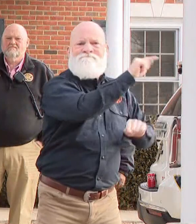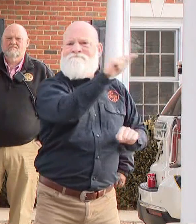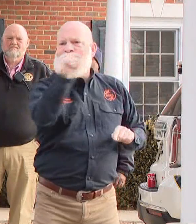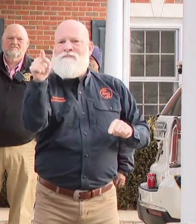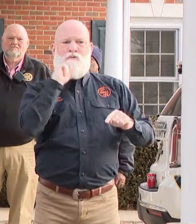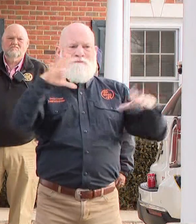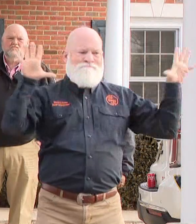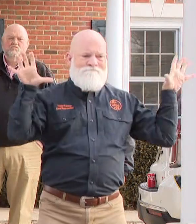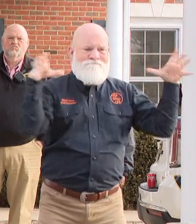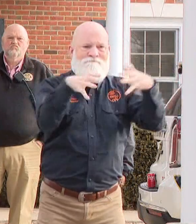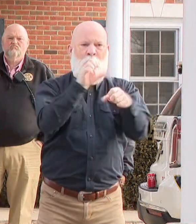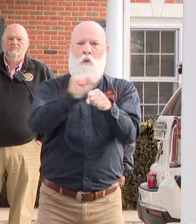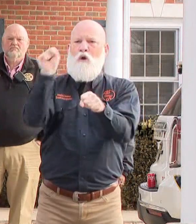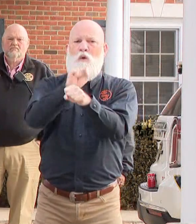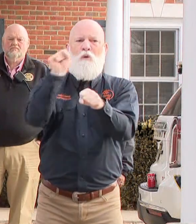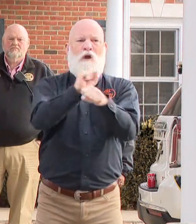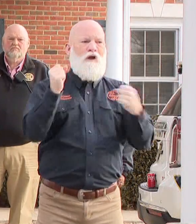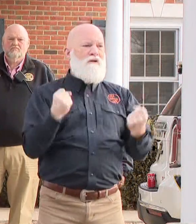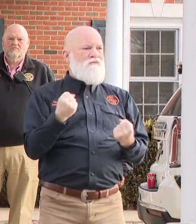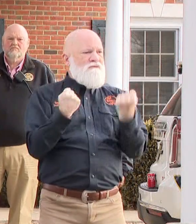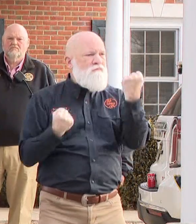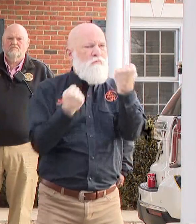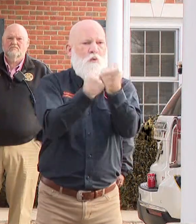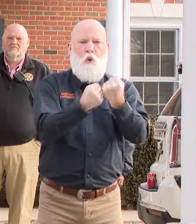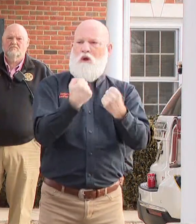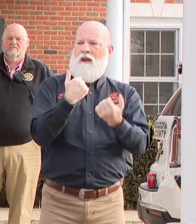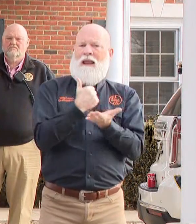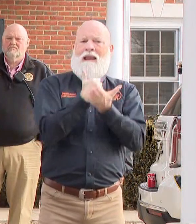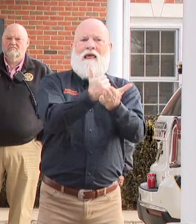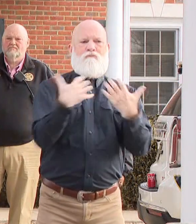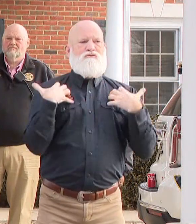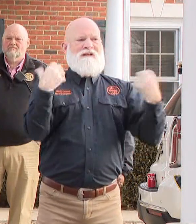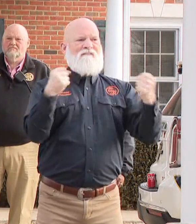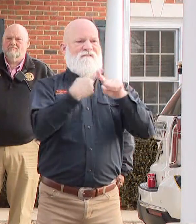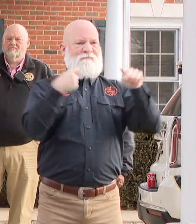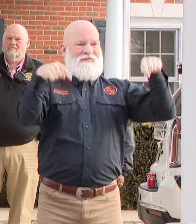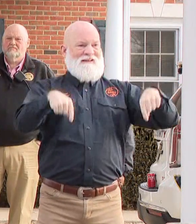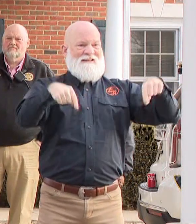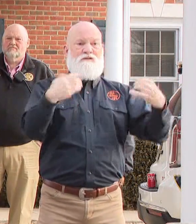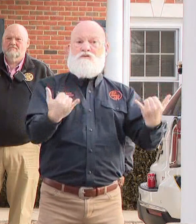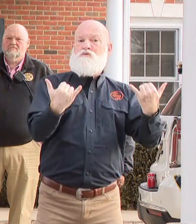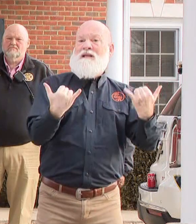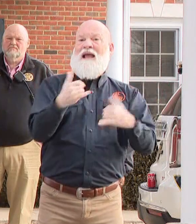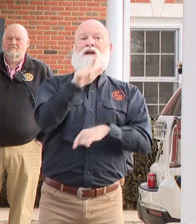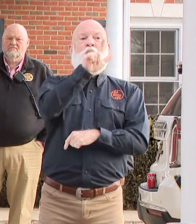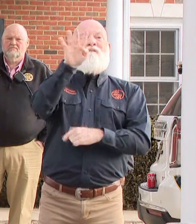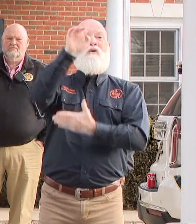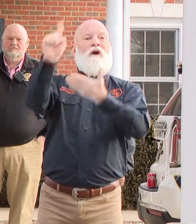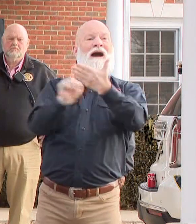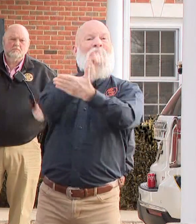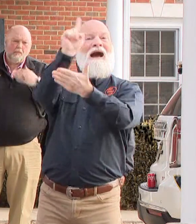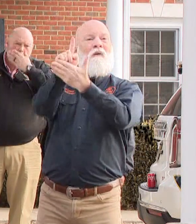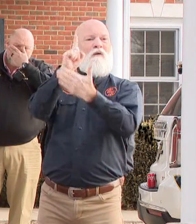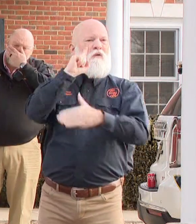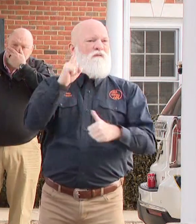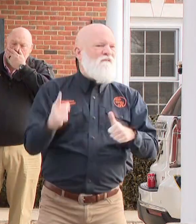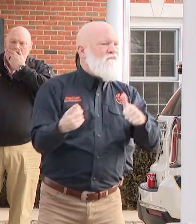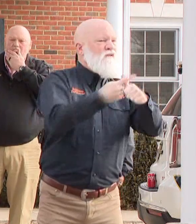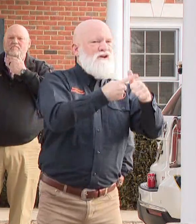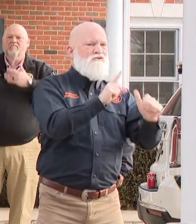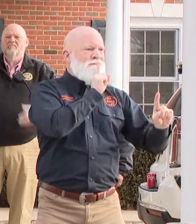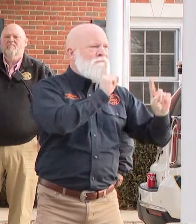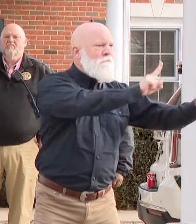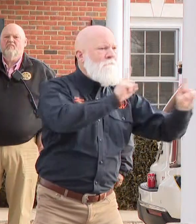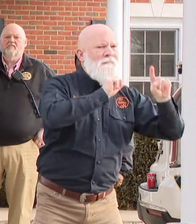24 hours, our first responders and partners from across our region, along with our state partners, worked to